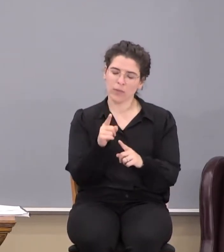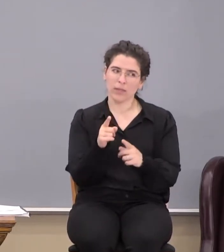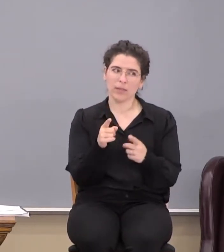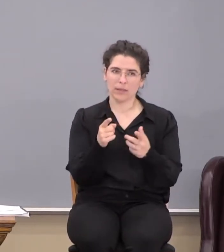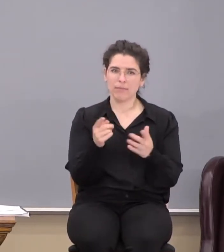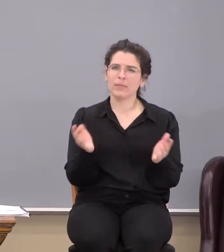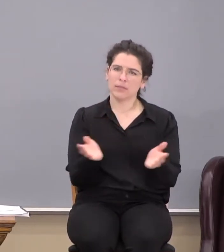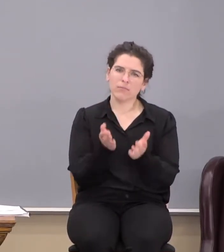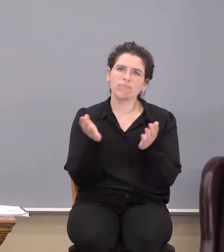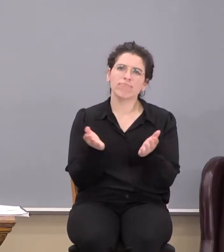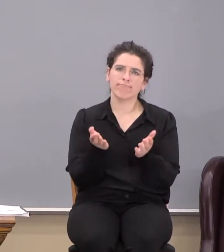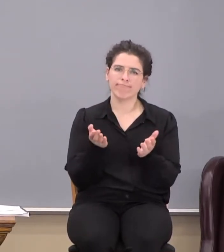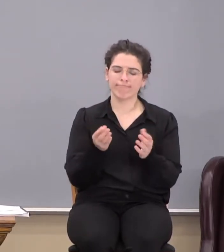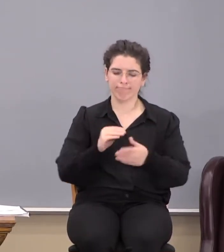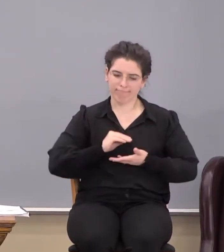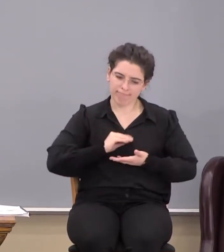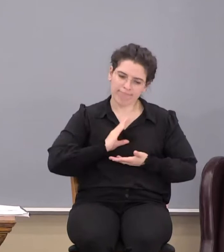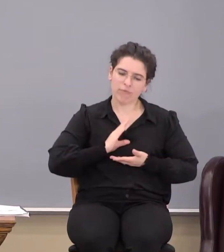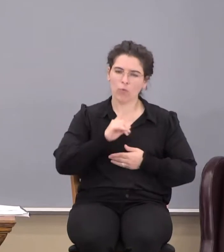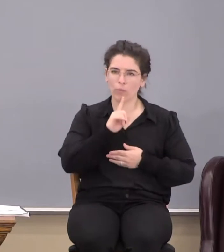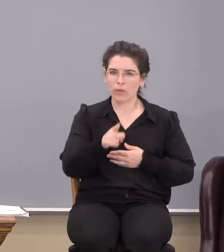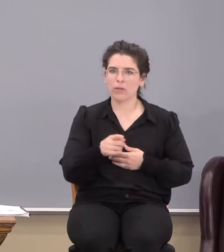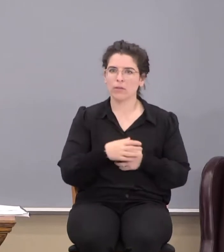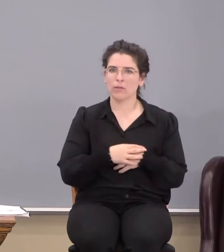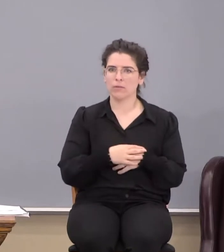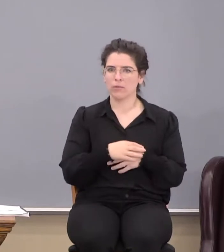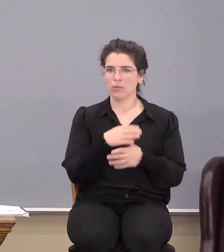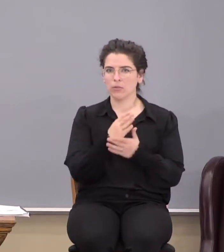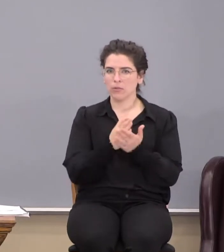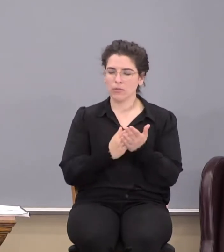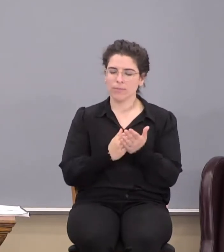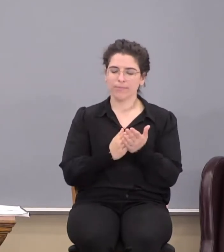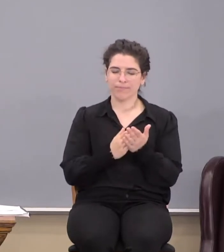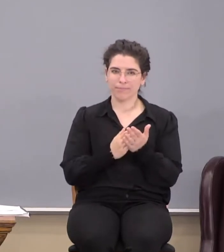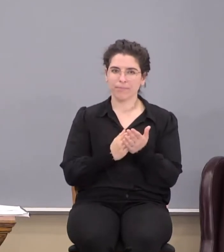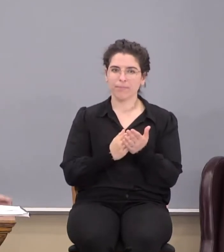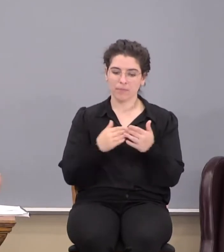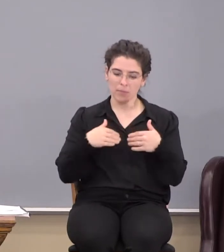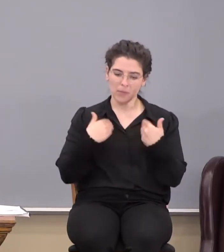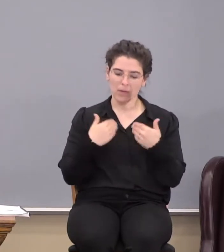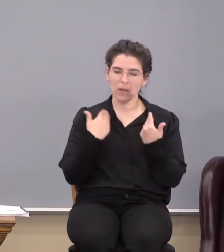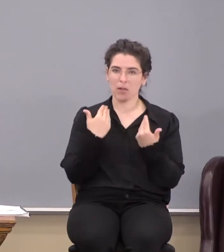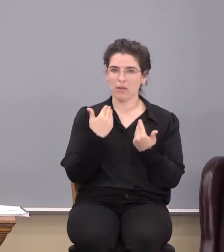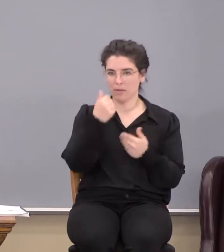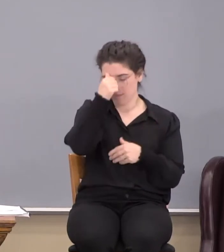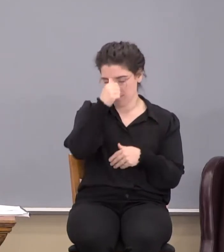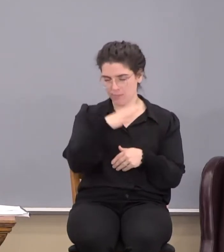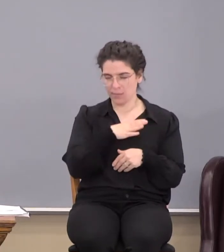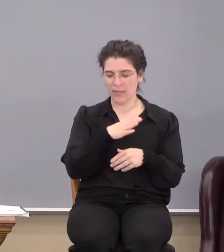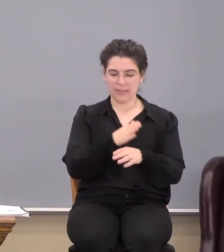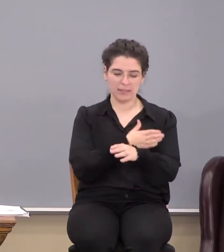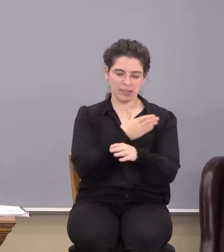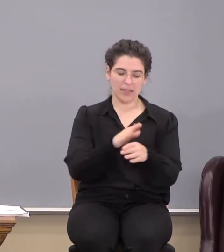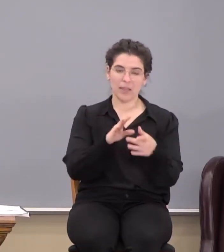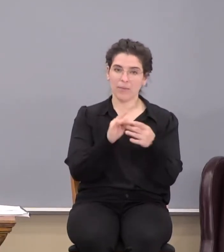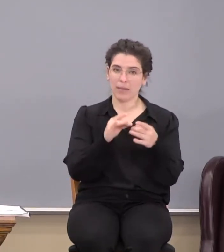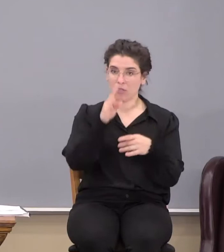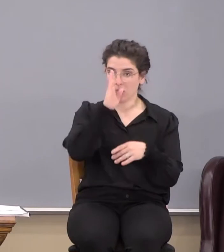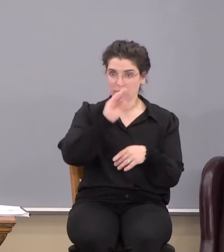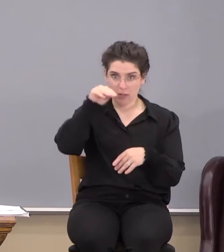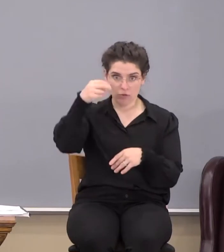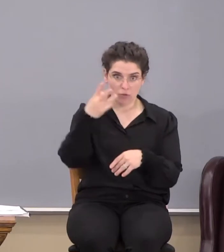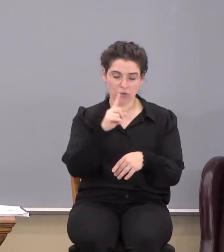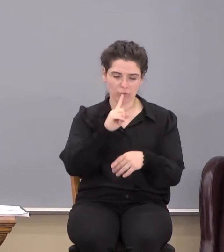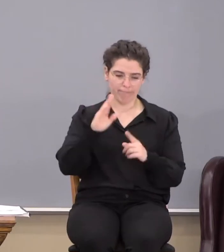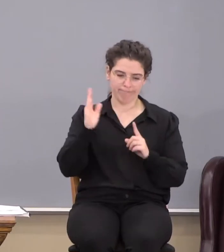it's quite encouraging because there's some young men that have seen the message of God's grace and are convicted about